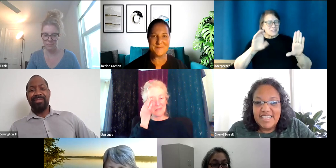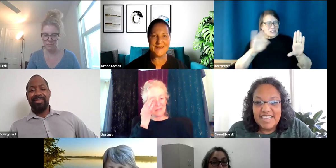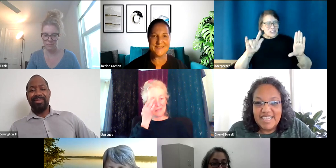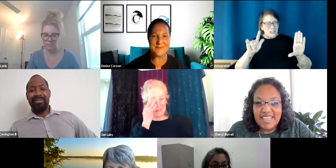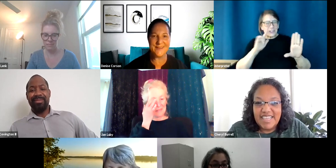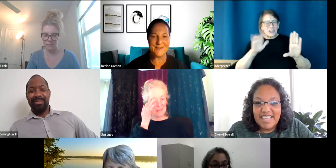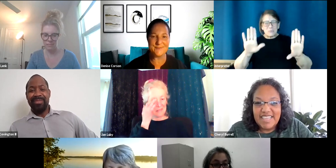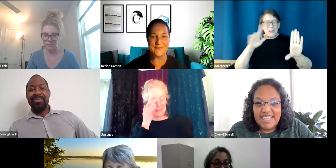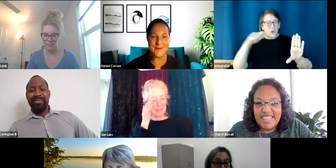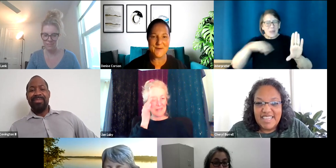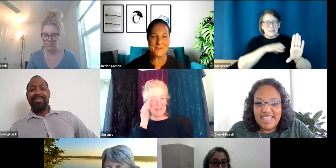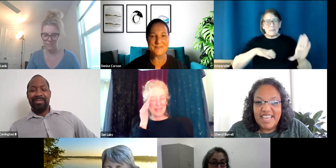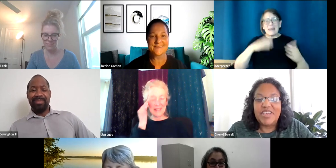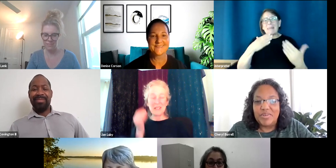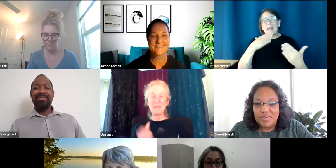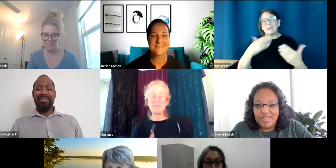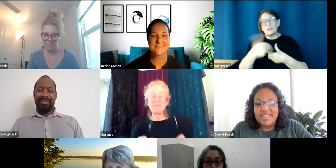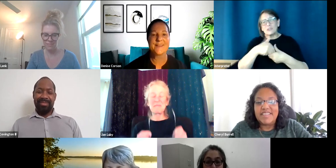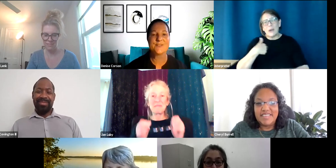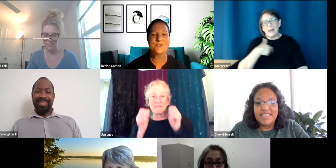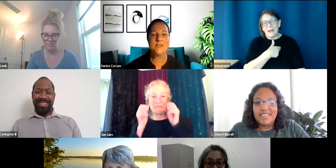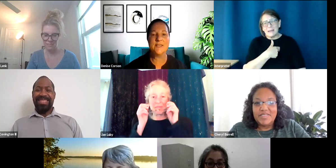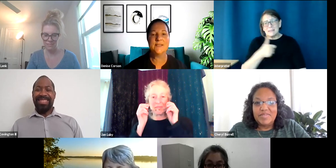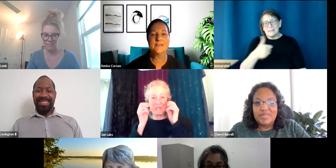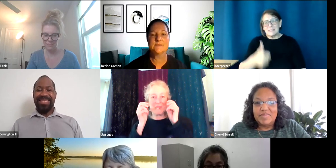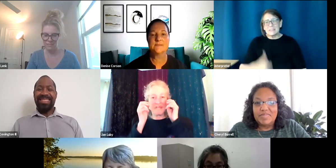this committee. So thank you very much. you. Jeannie? Jeannie?